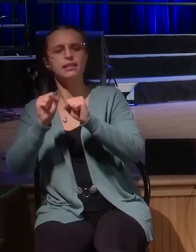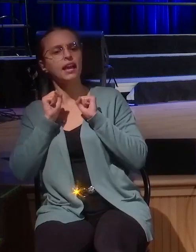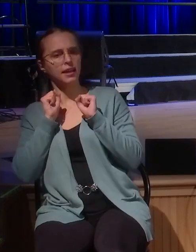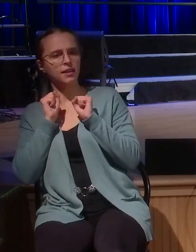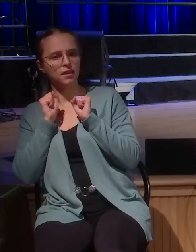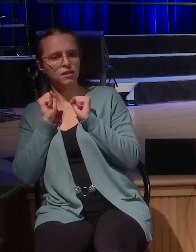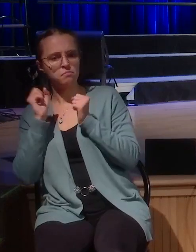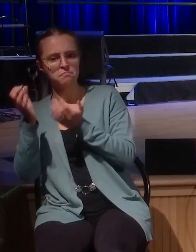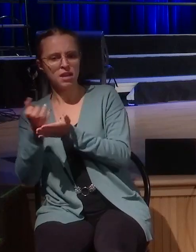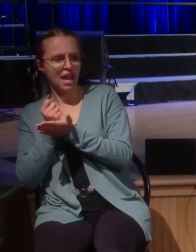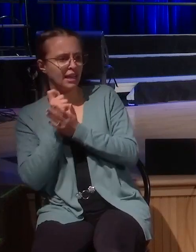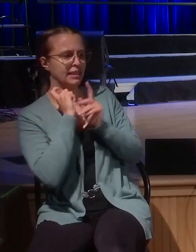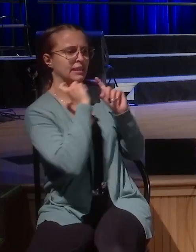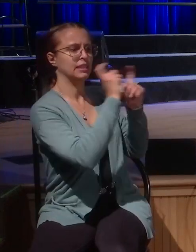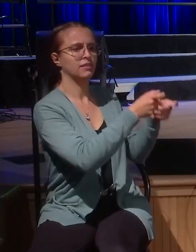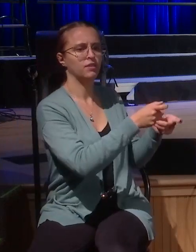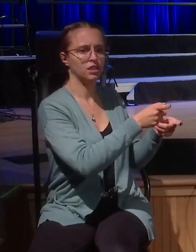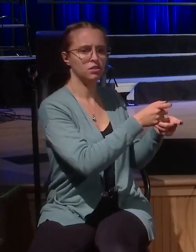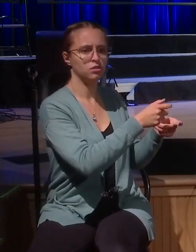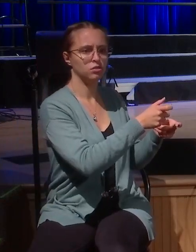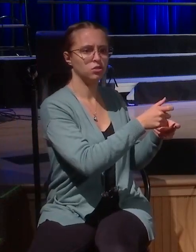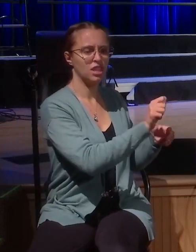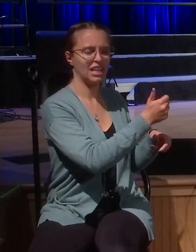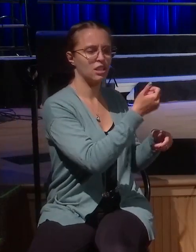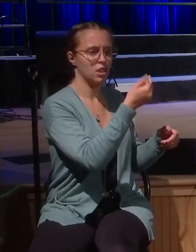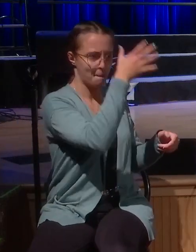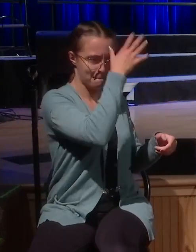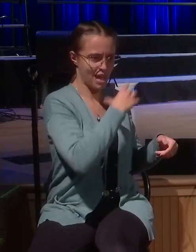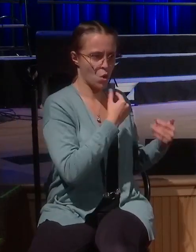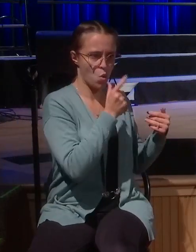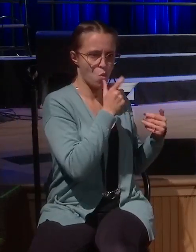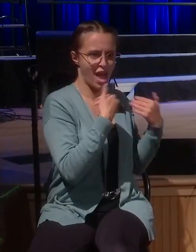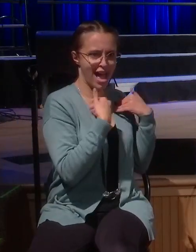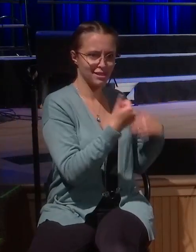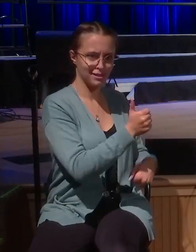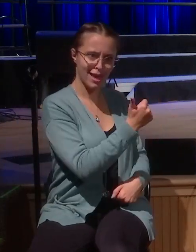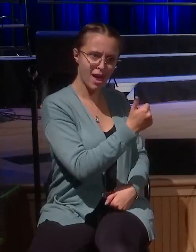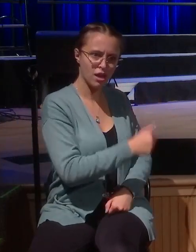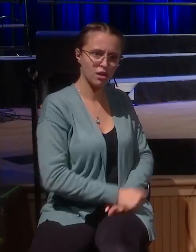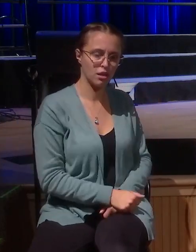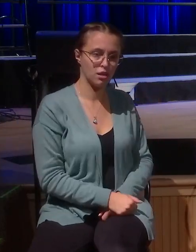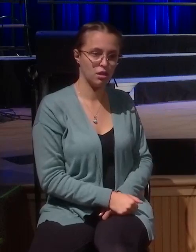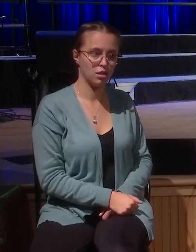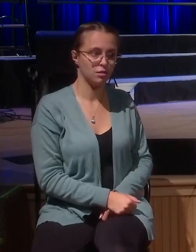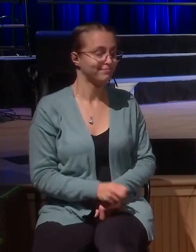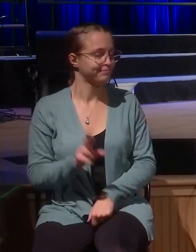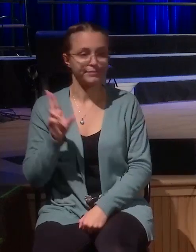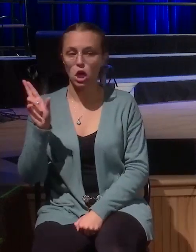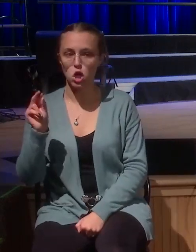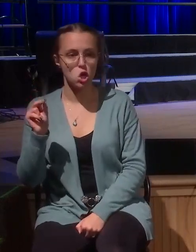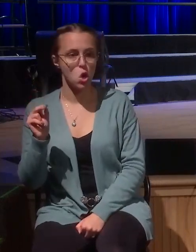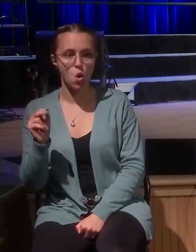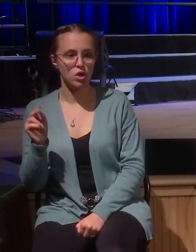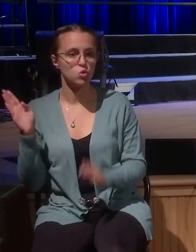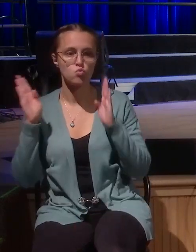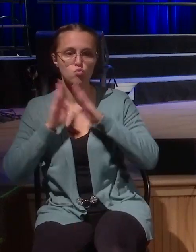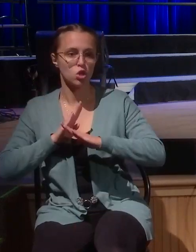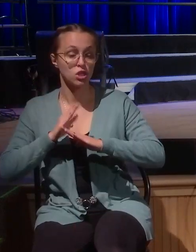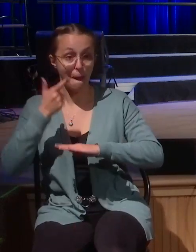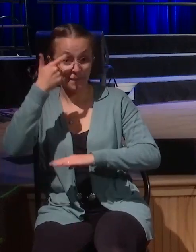on. That's not fair. That guy's already got a bunch. This is all I have. He says, no, no, it's going to be worse because you know those enemies of mine, the